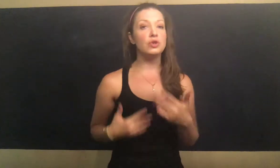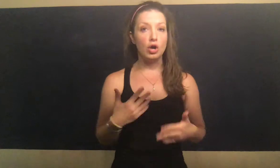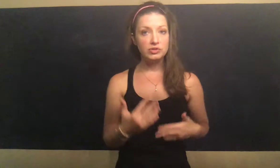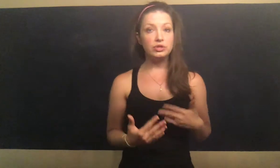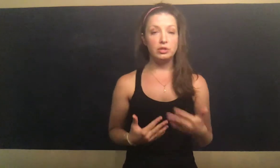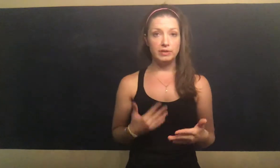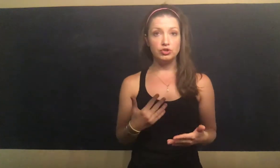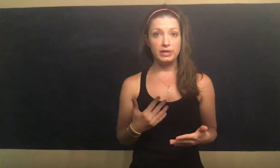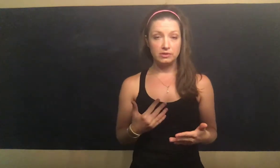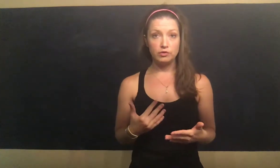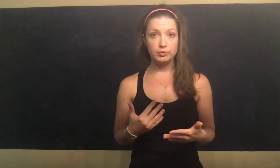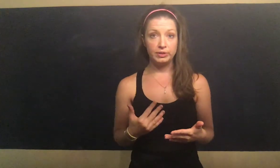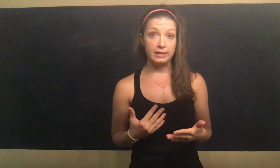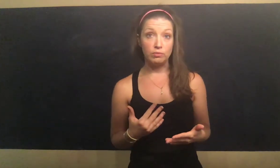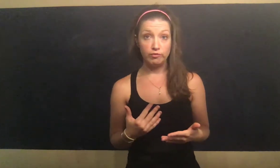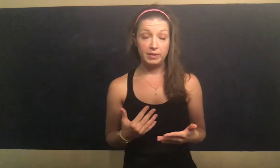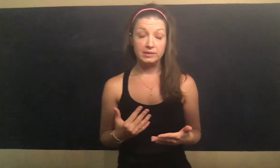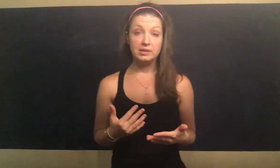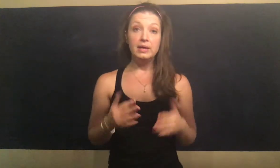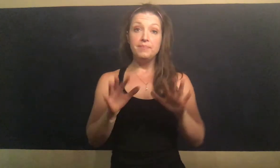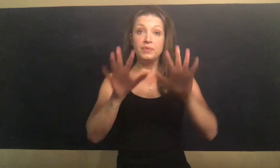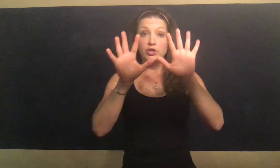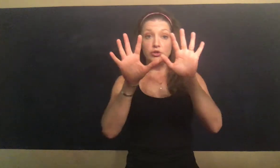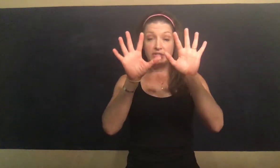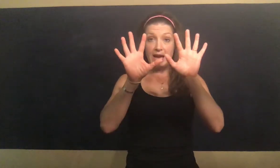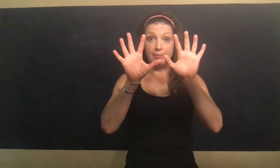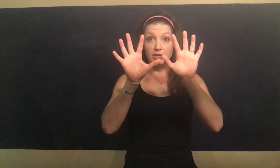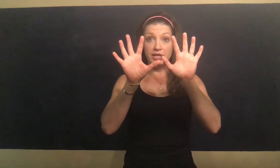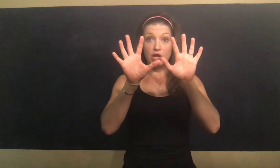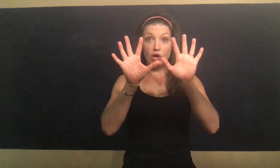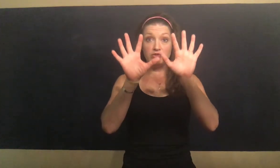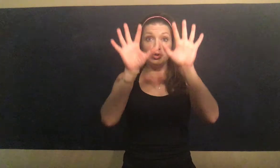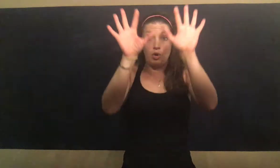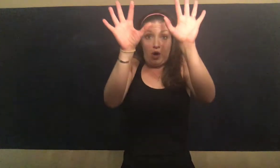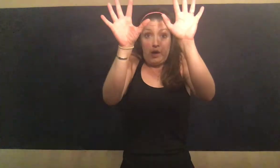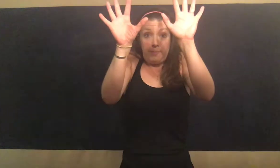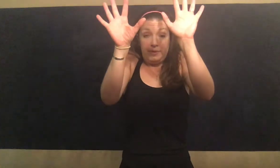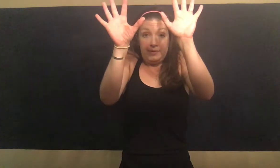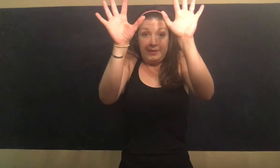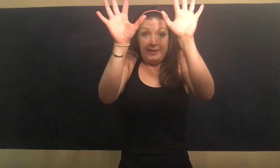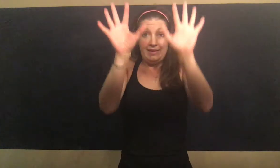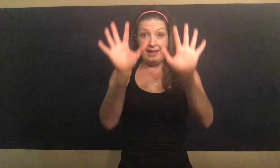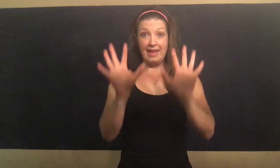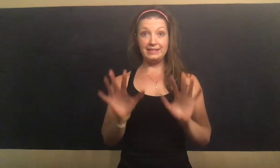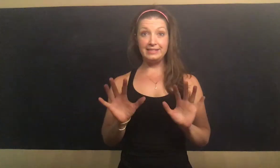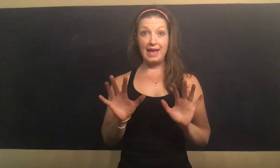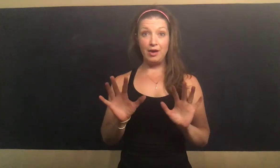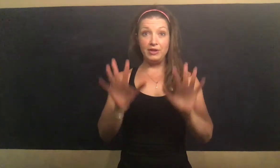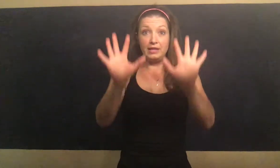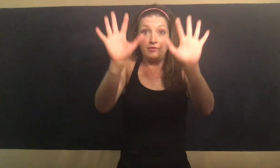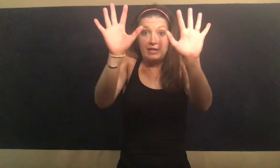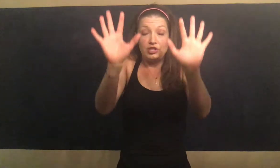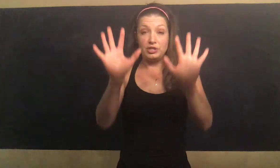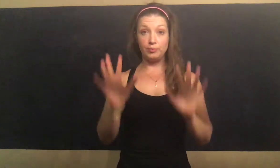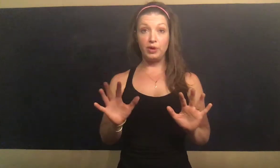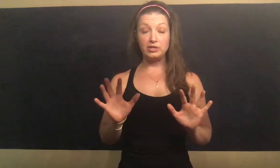are also going to be transverse plane movements. Your scapula can also go up and down, elevation and depression.